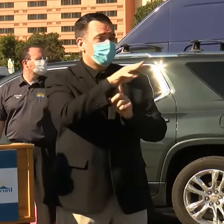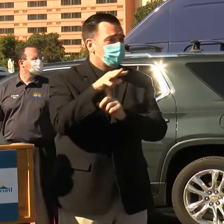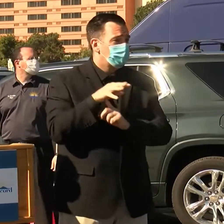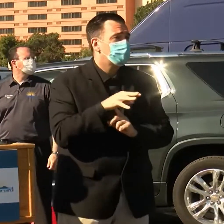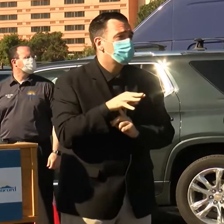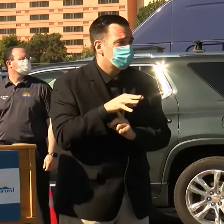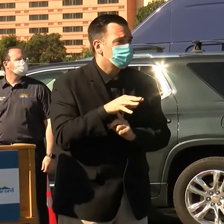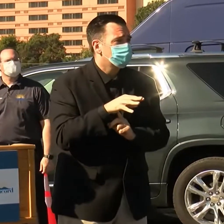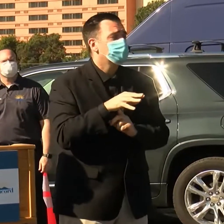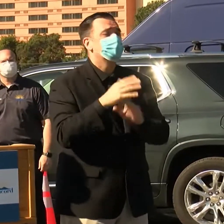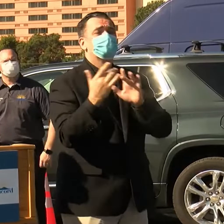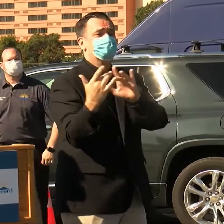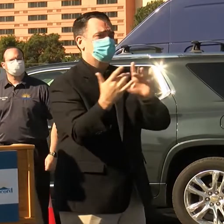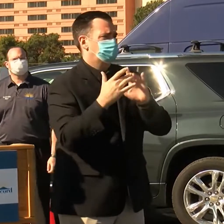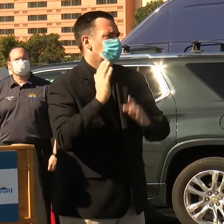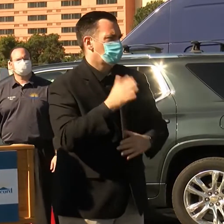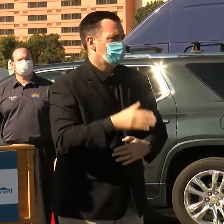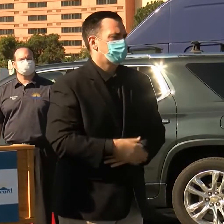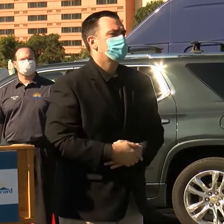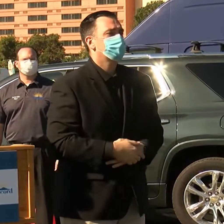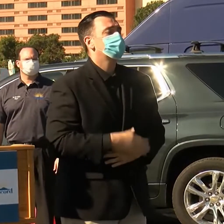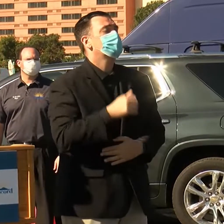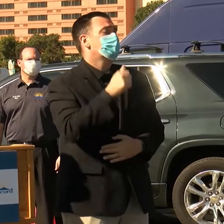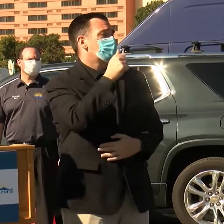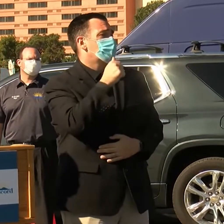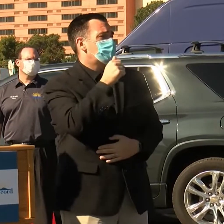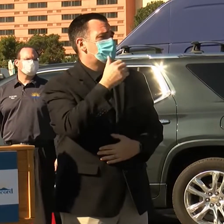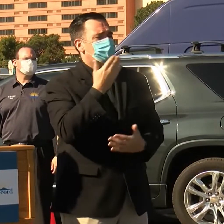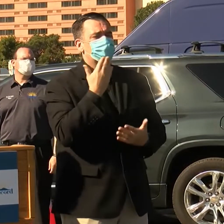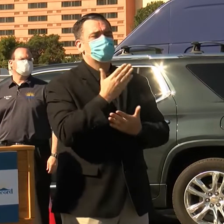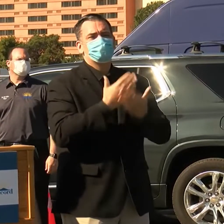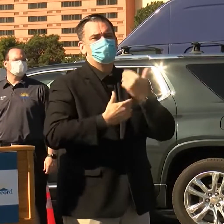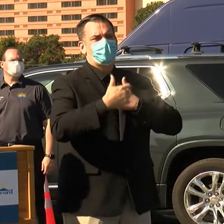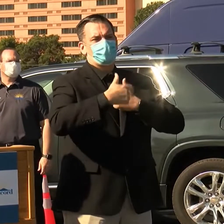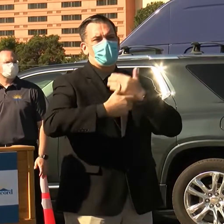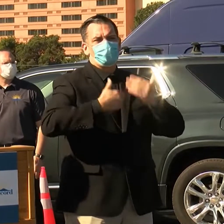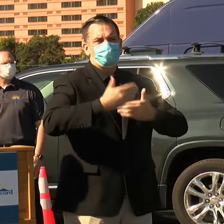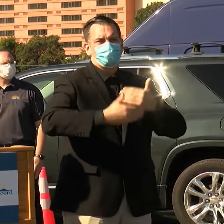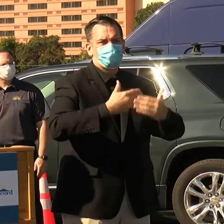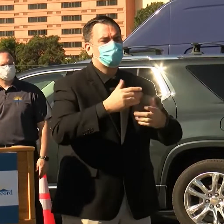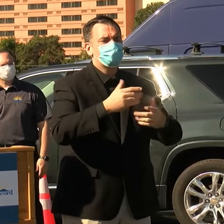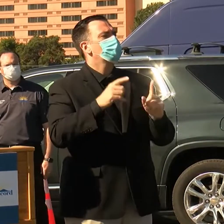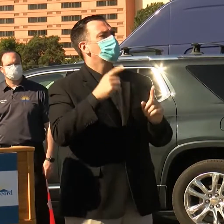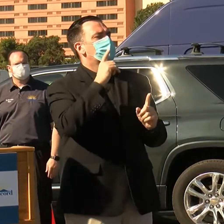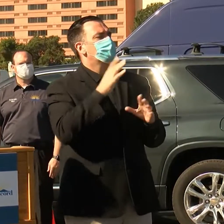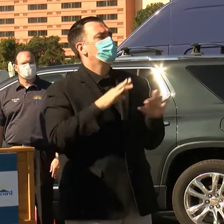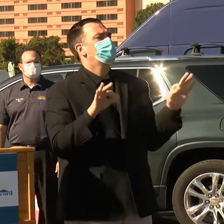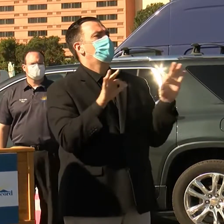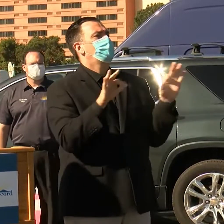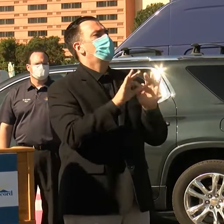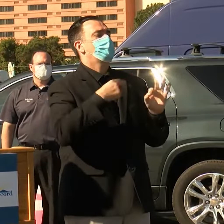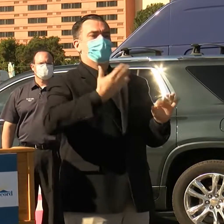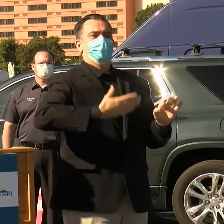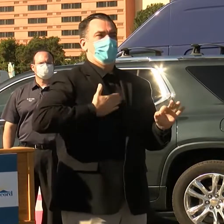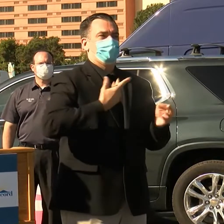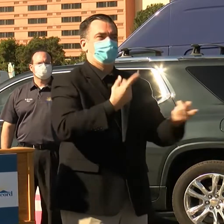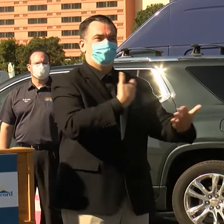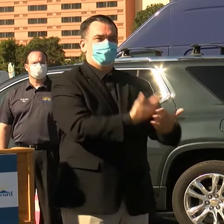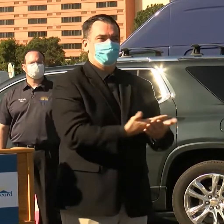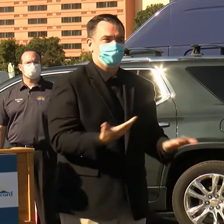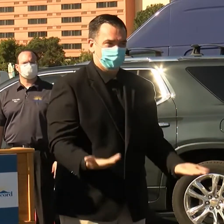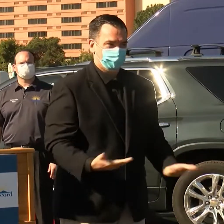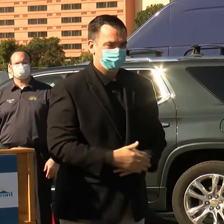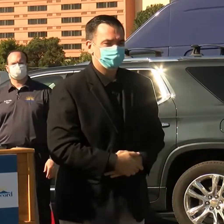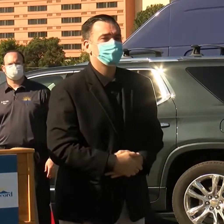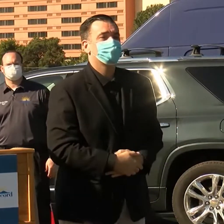and then putting you in touch with them. So be a little patient. That might take us a little time, but we think that this is really important. We're really glad that you're here today.